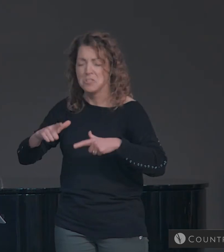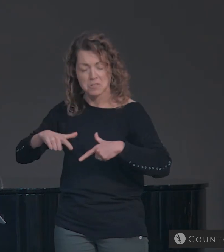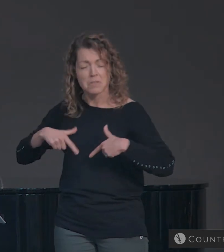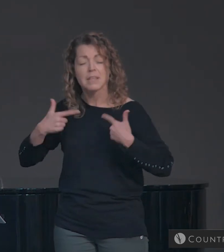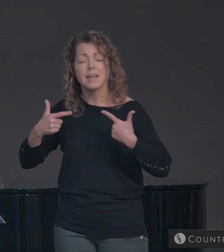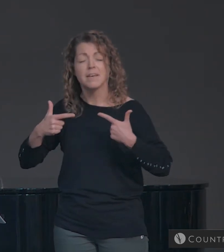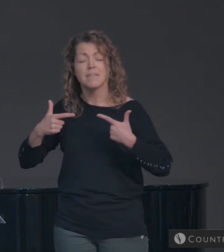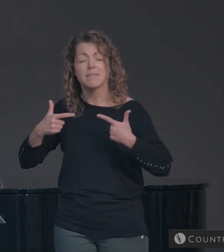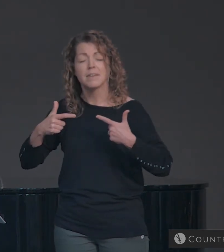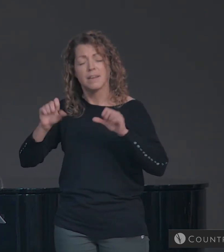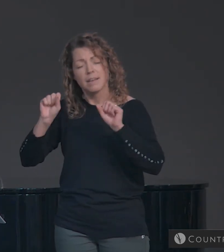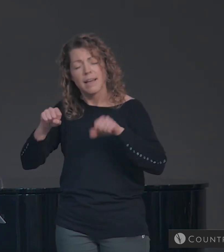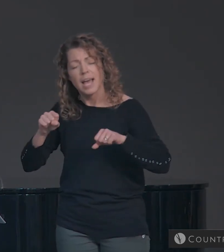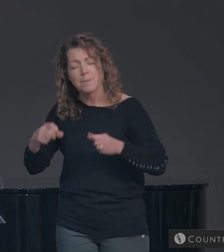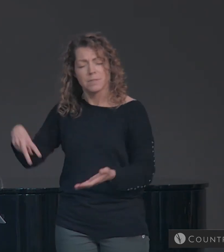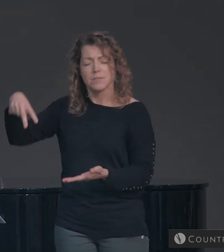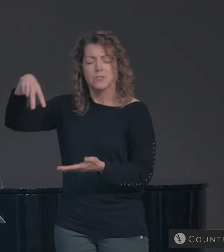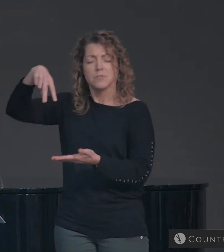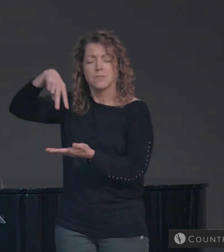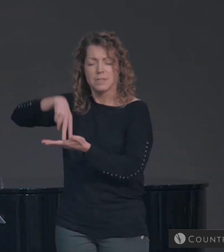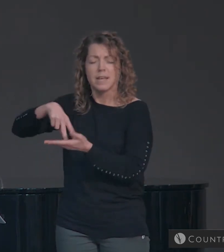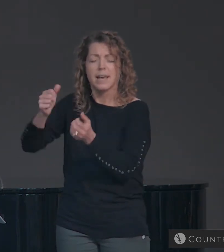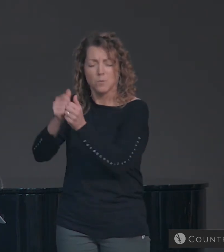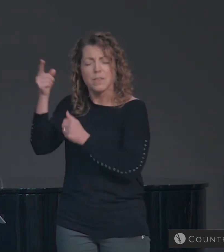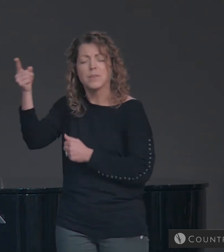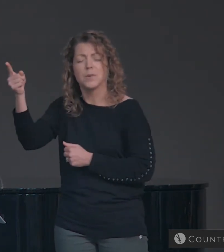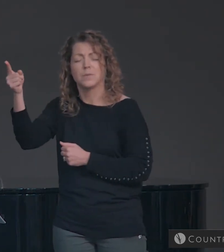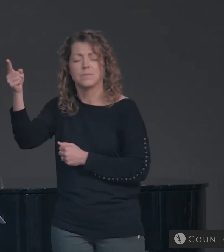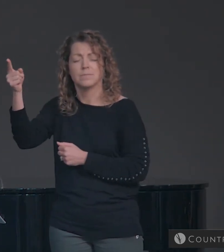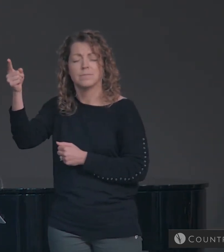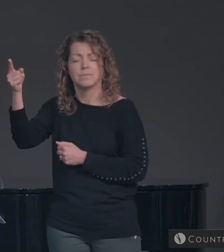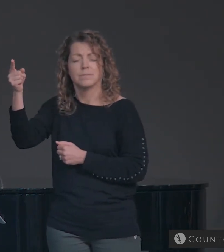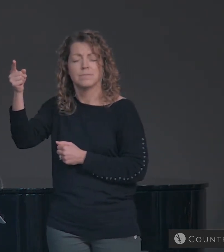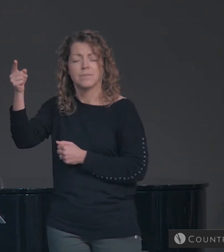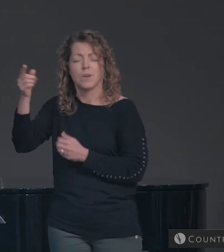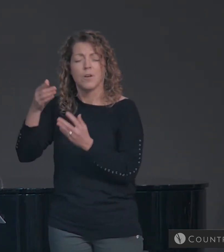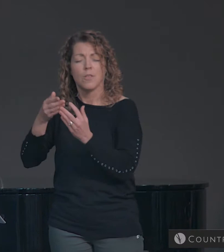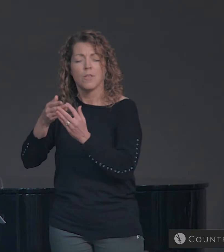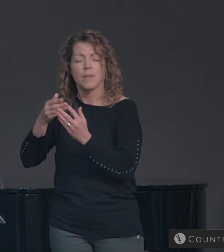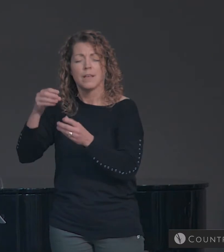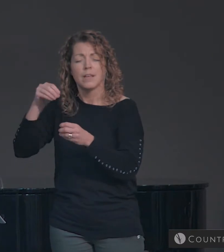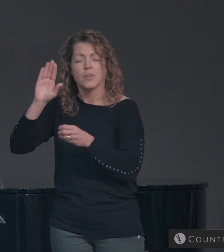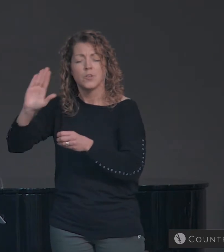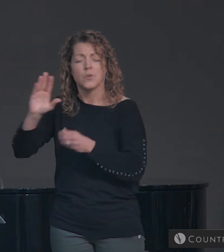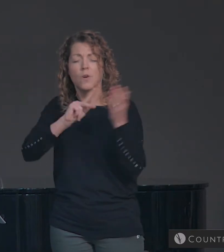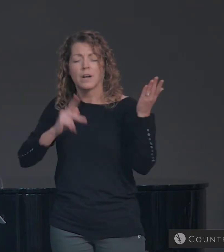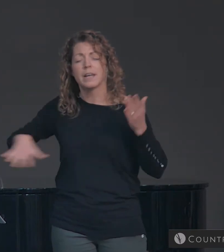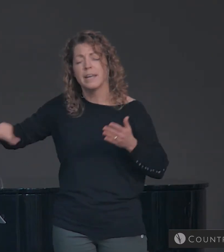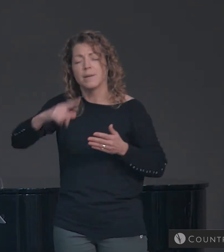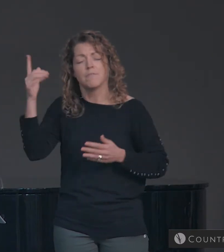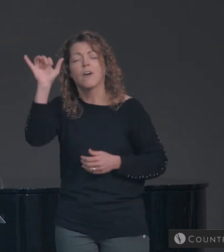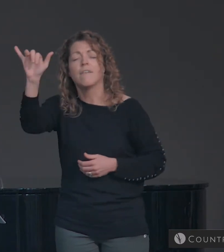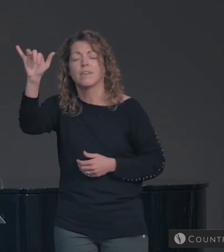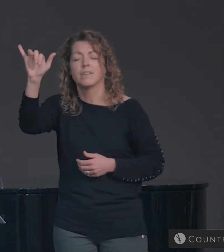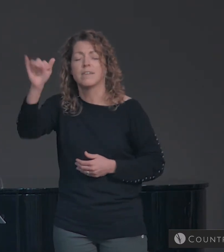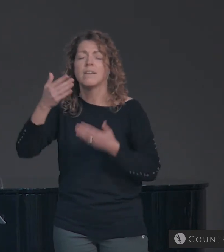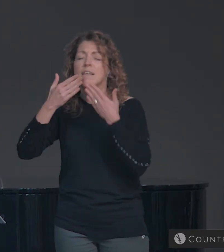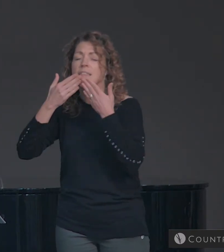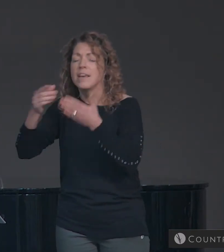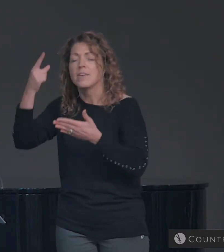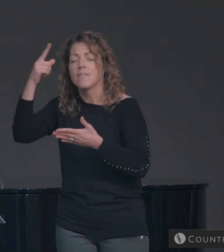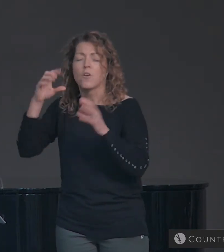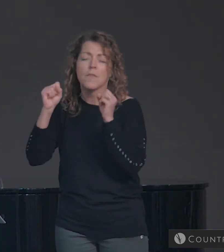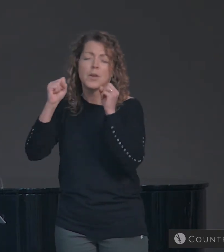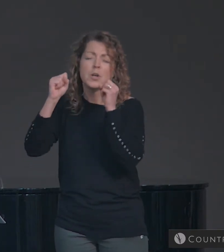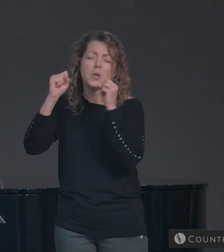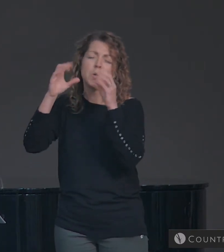able to stand with you in your kingdom one day forever. Thank you for the incredible